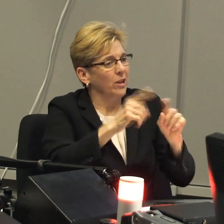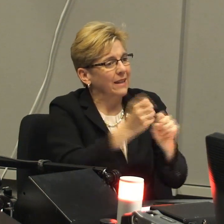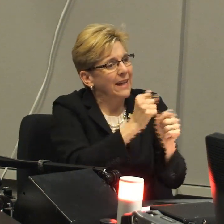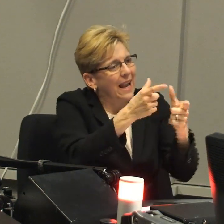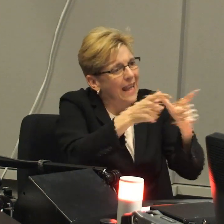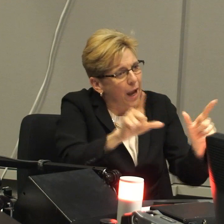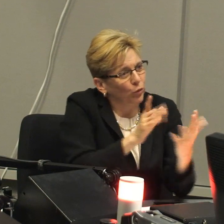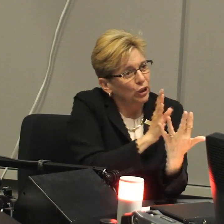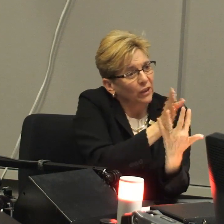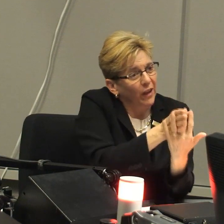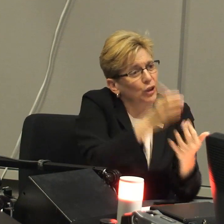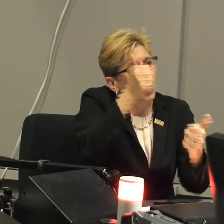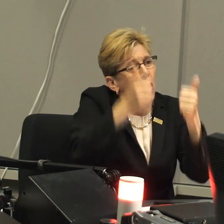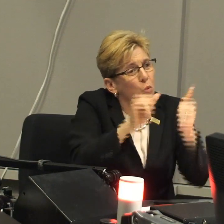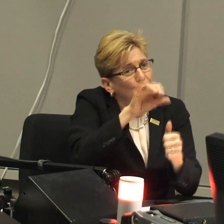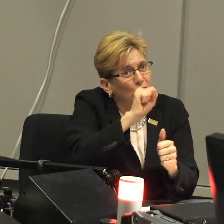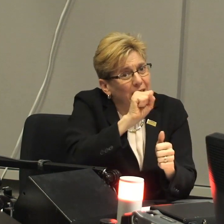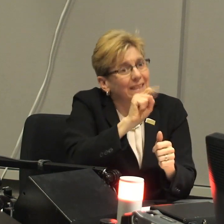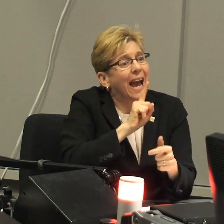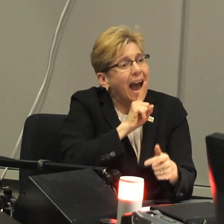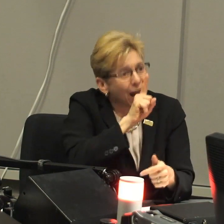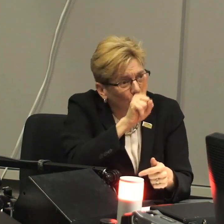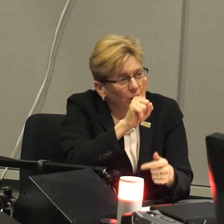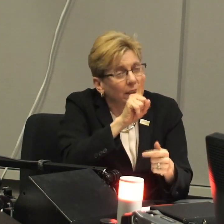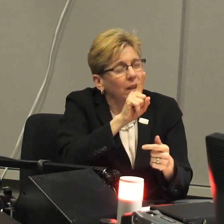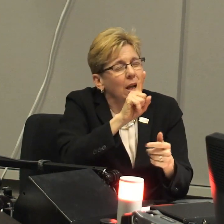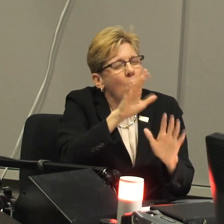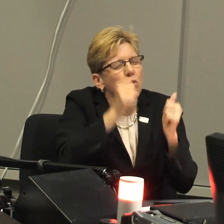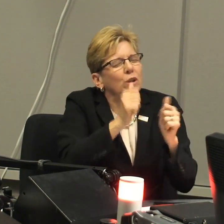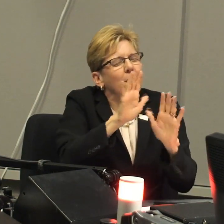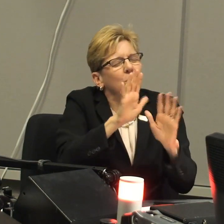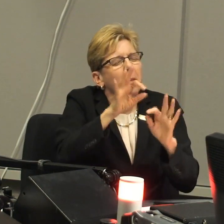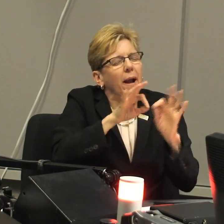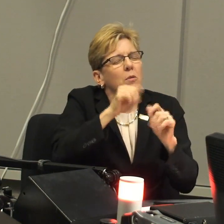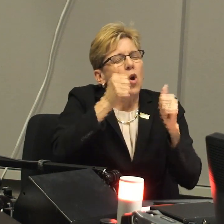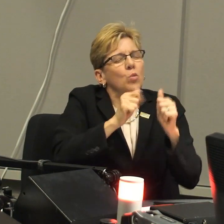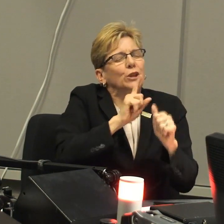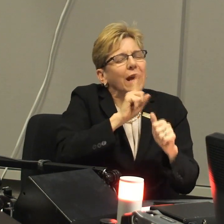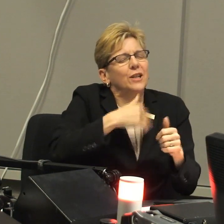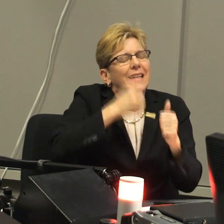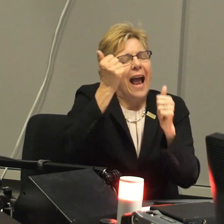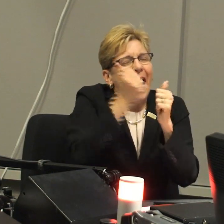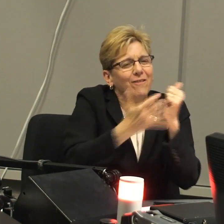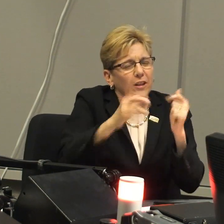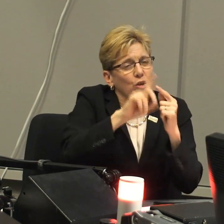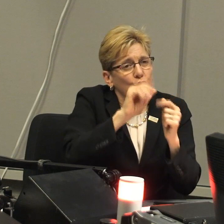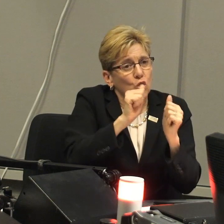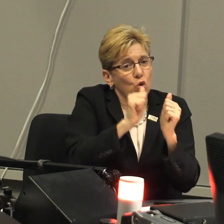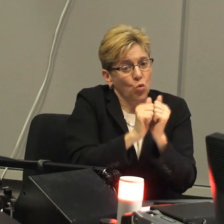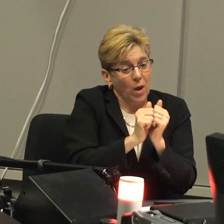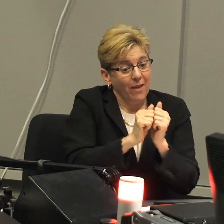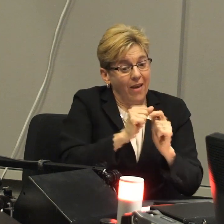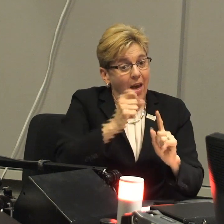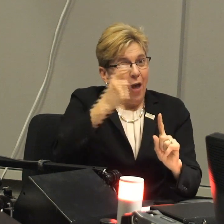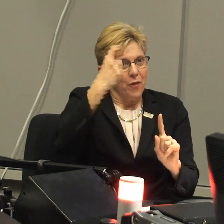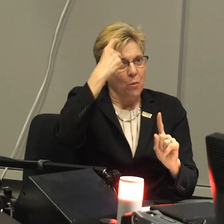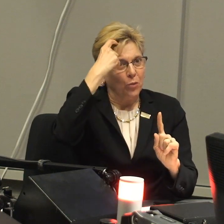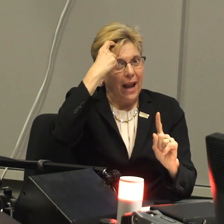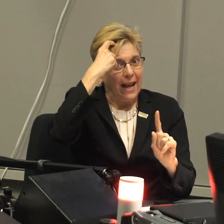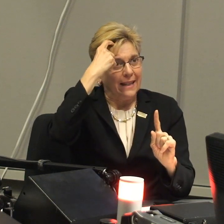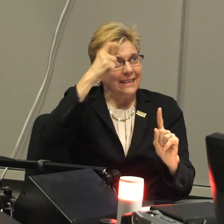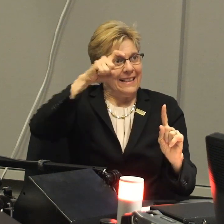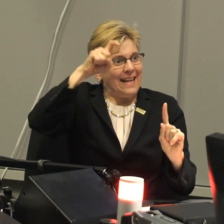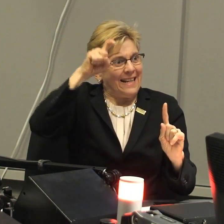technology but not the ability to get language intervention which is actually, but if I could back up, which is actually has